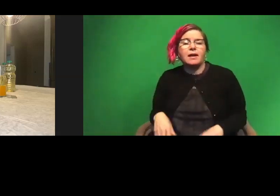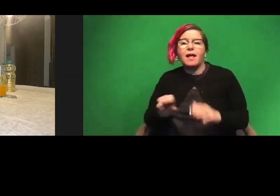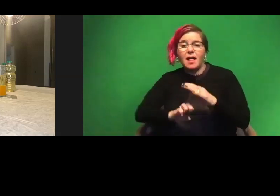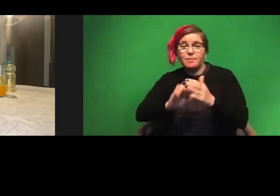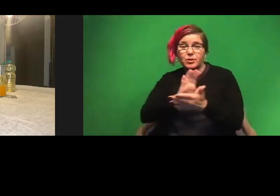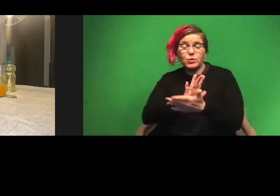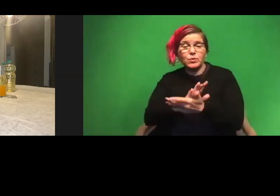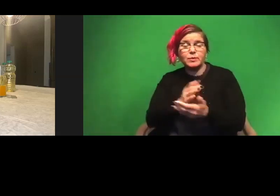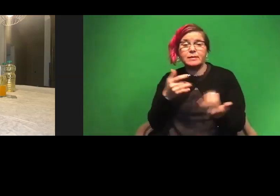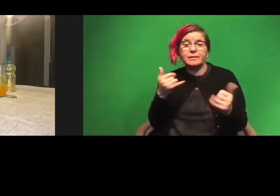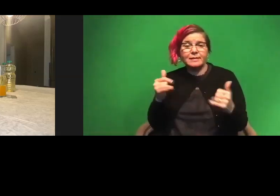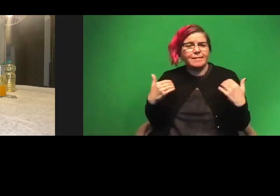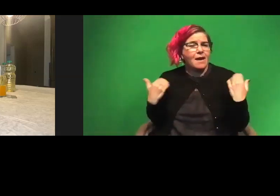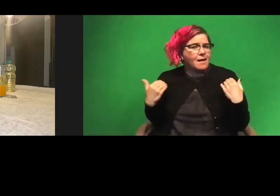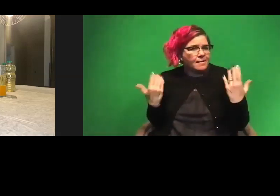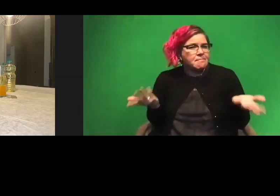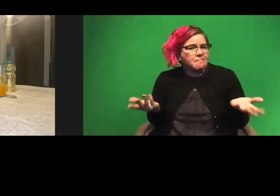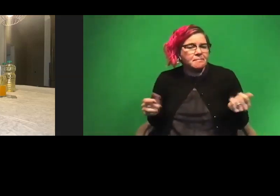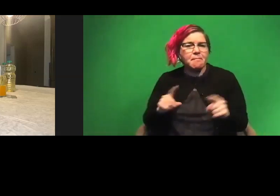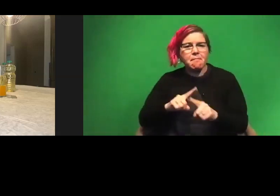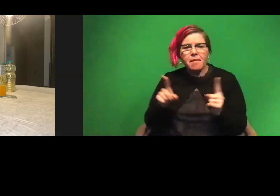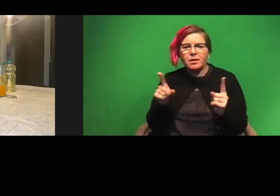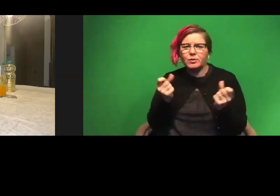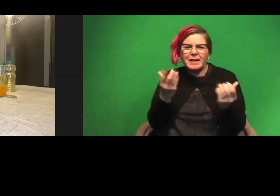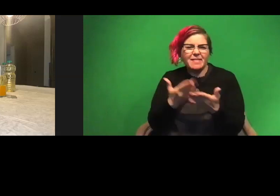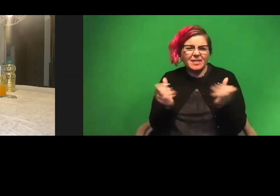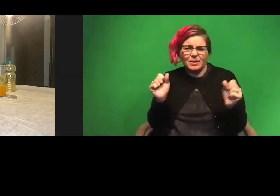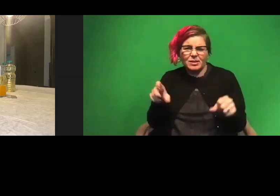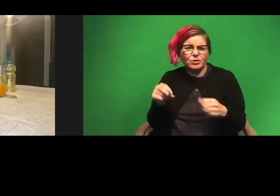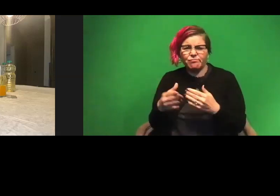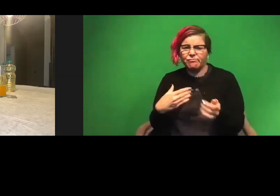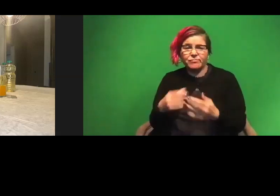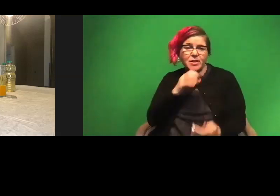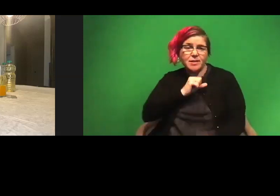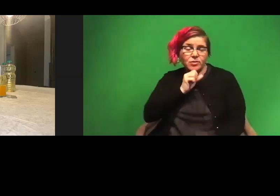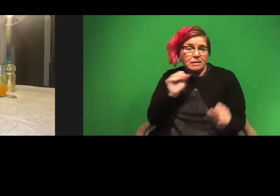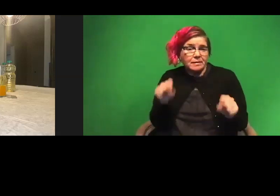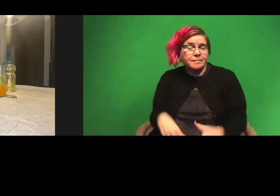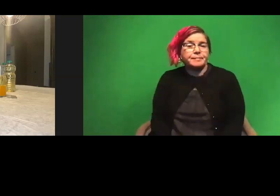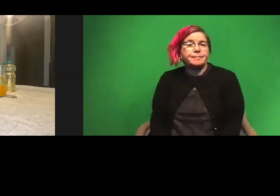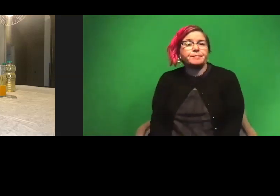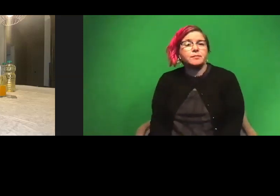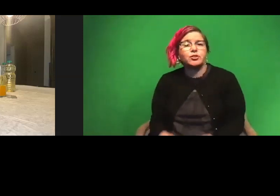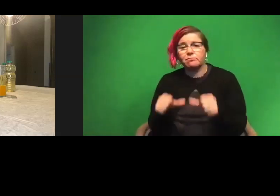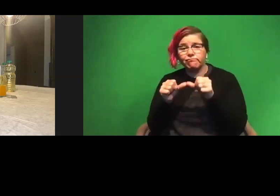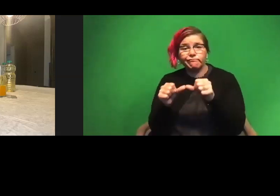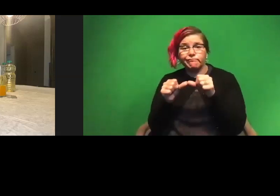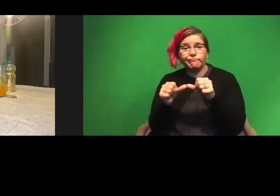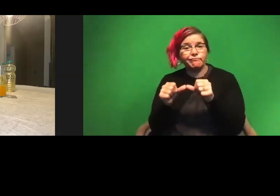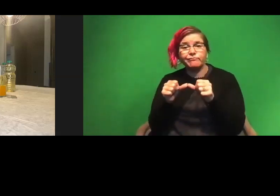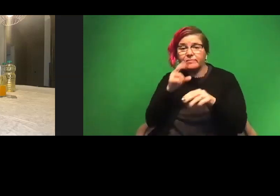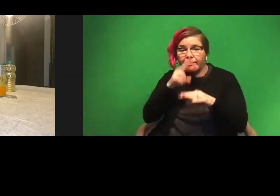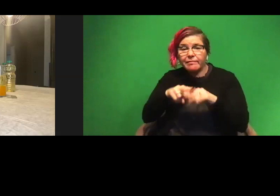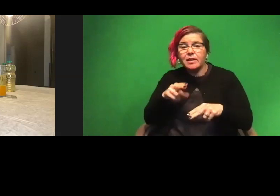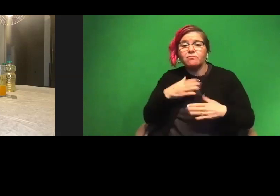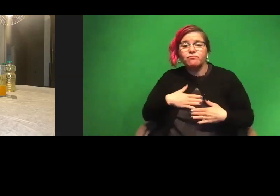is still a bit young, but there's so many things you can do no matter what your age is. So keep doing the fun things.